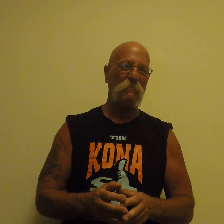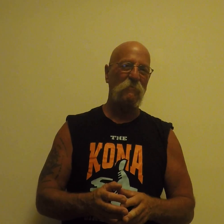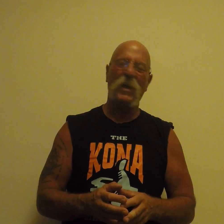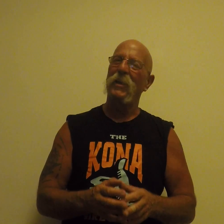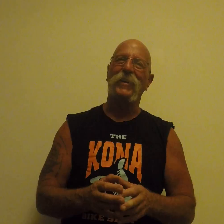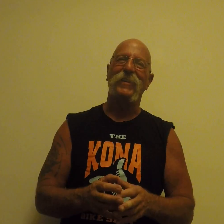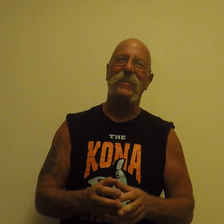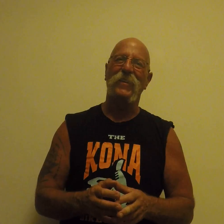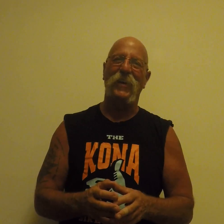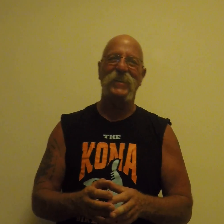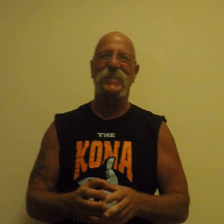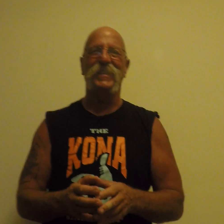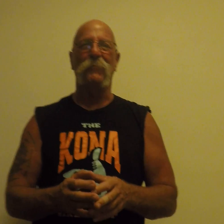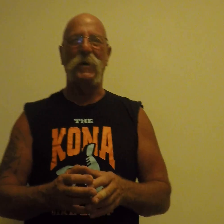I like it. Thanks. Bye.